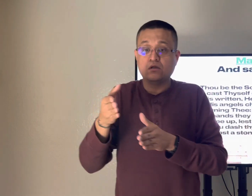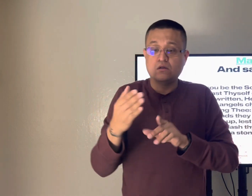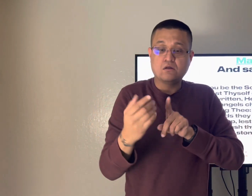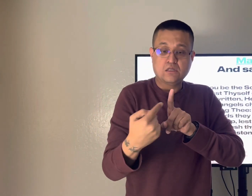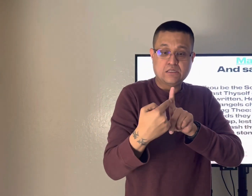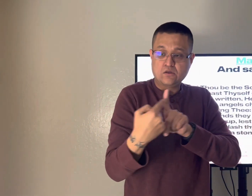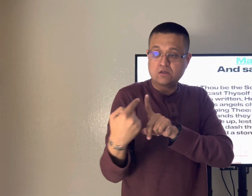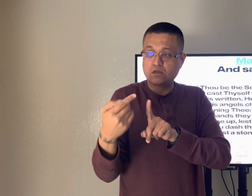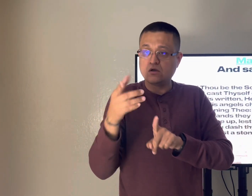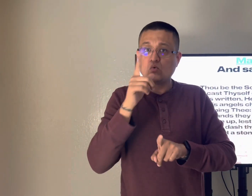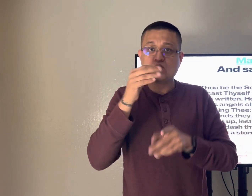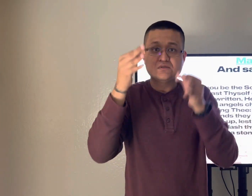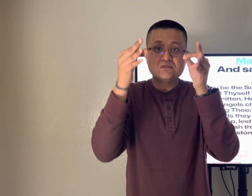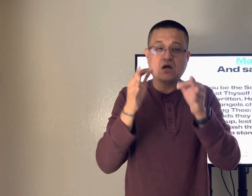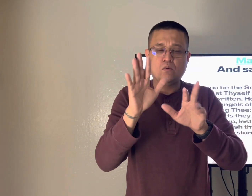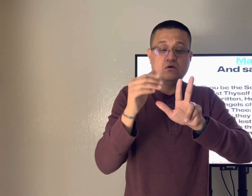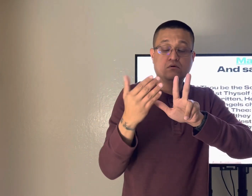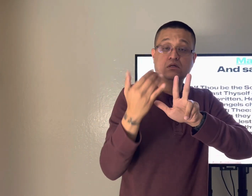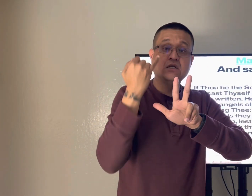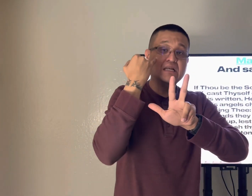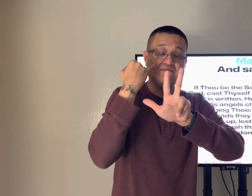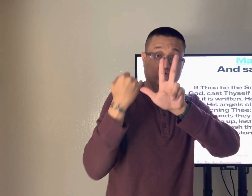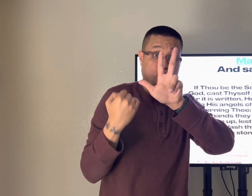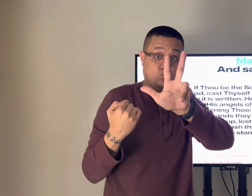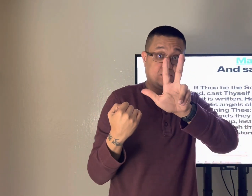there's not two or three beings